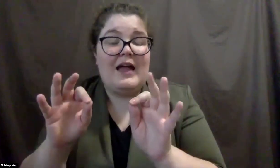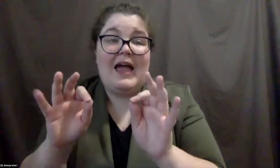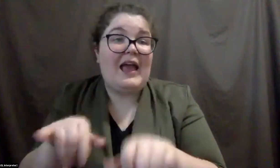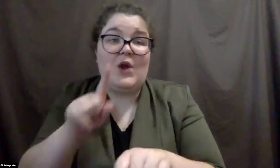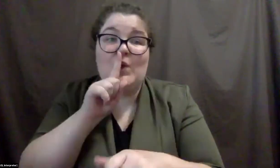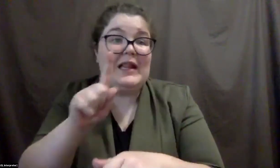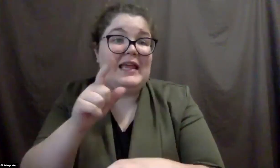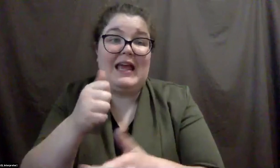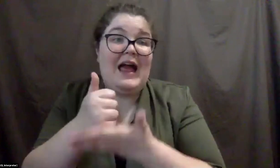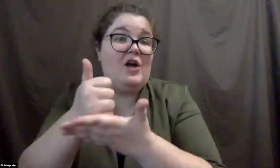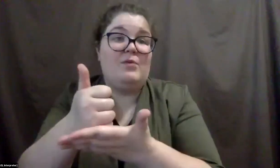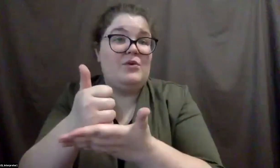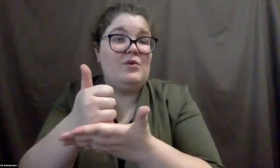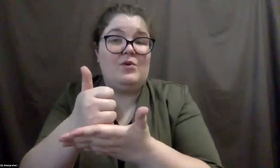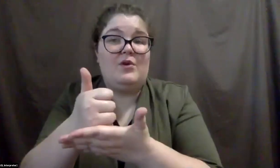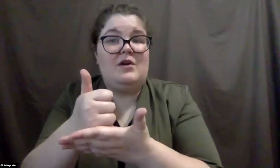on, um,